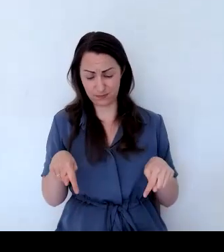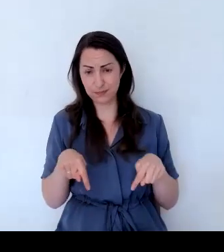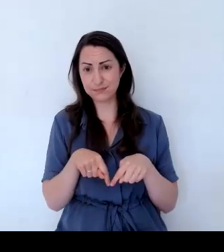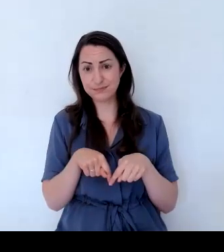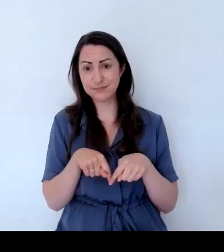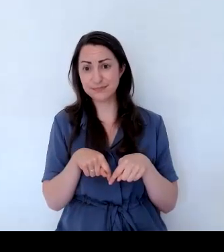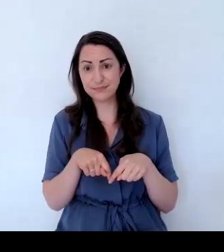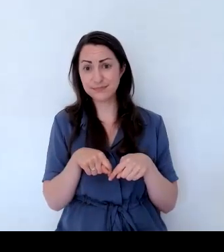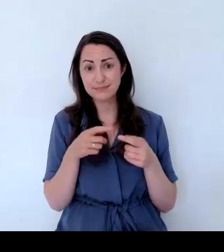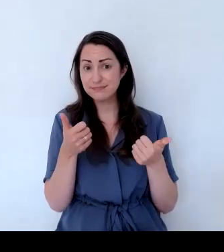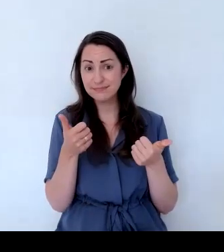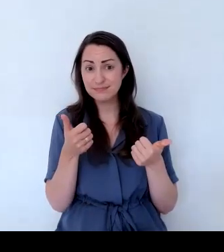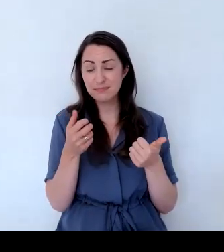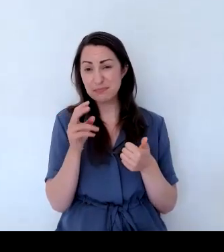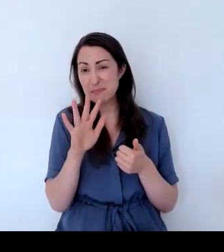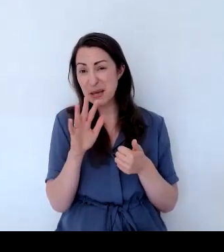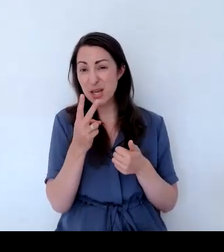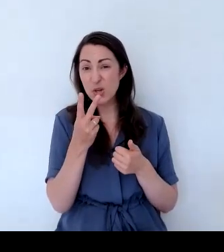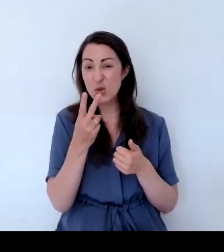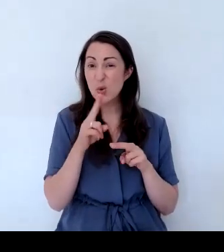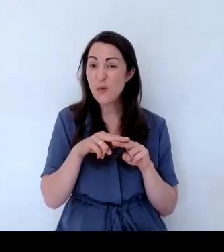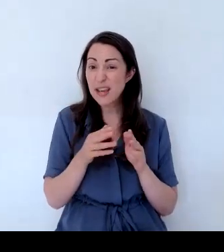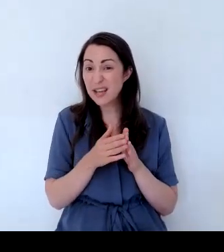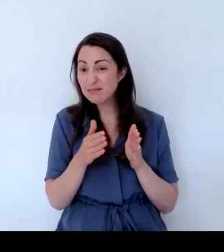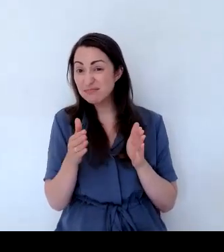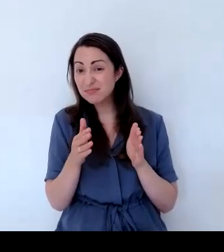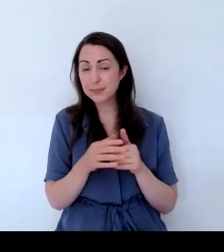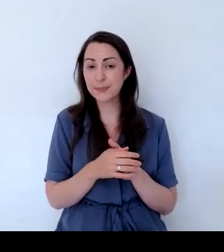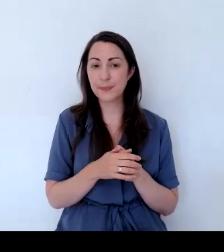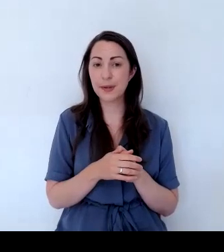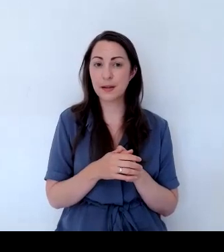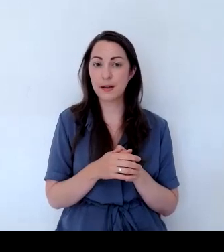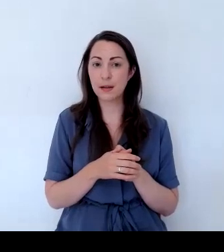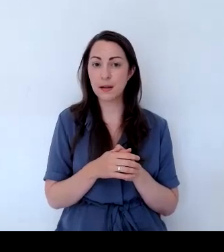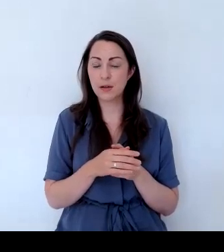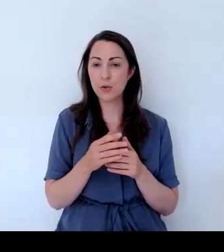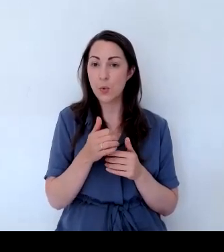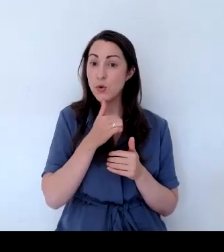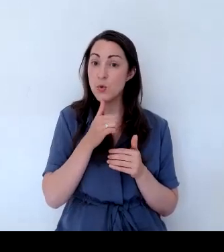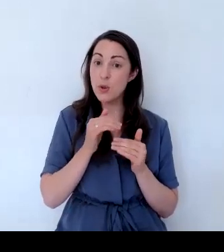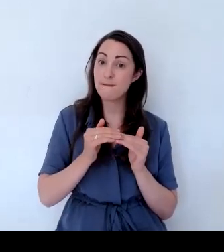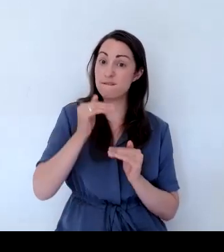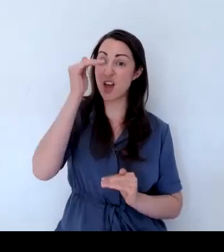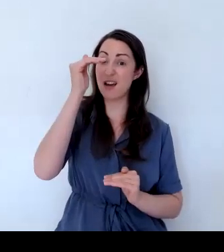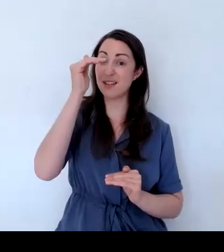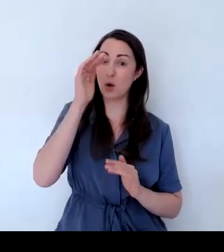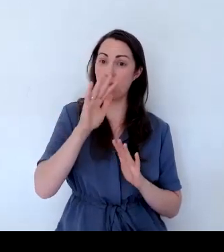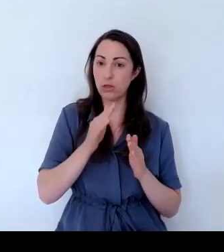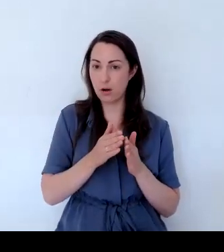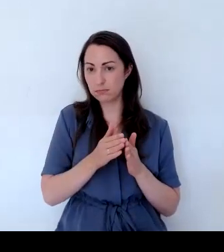up. probably coming out about two feet there. You really are using the vertical, rather than the